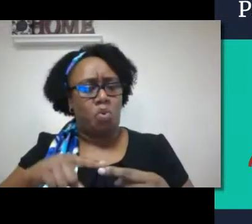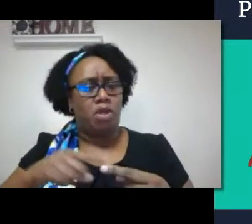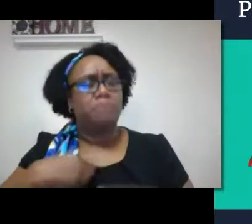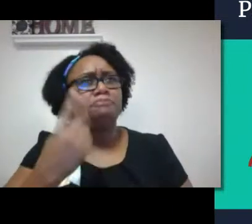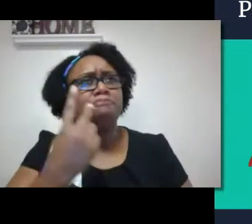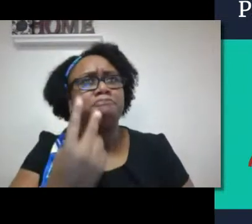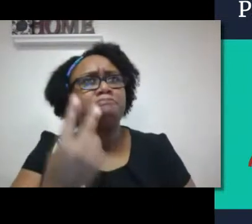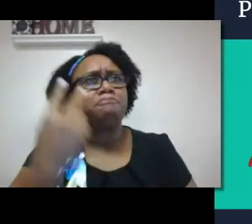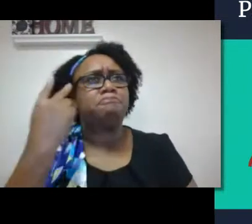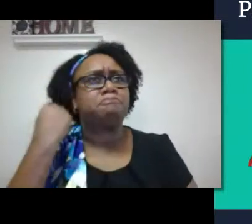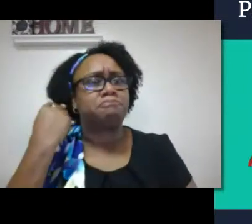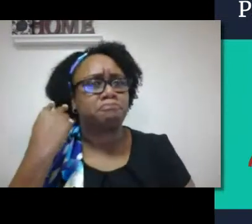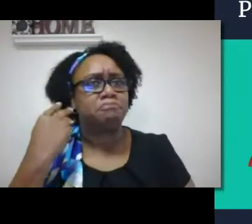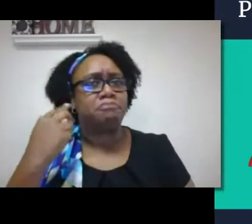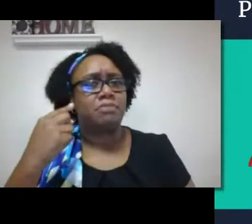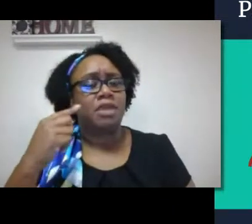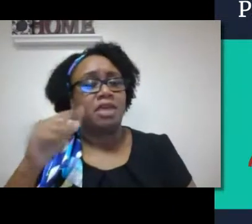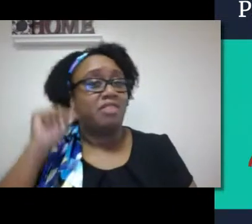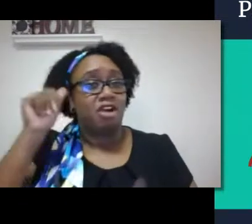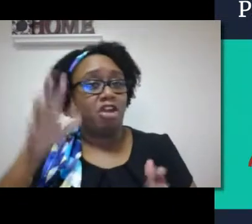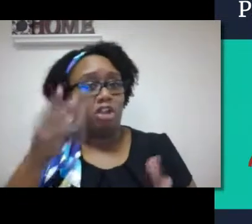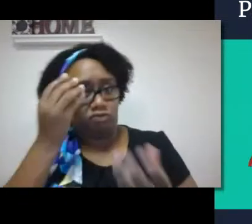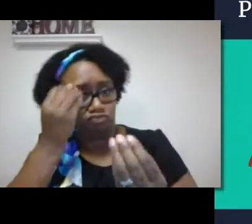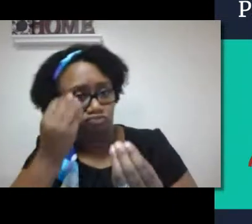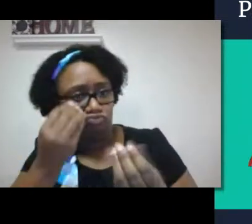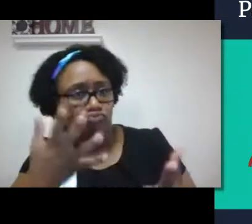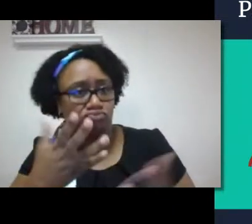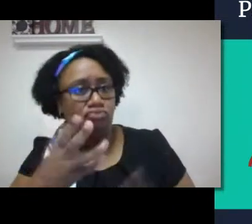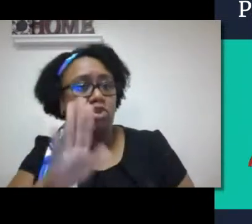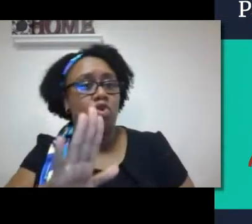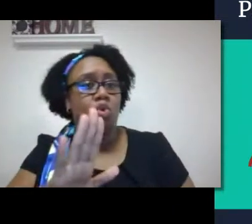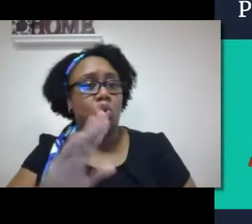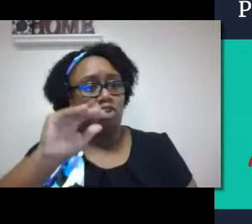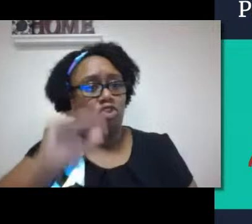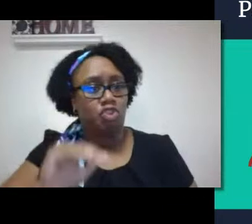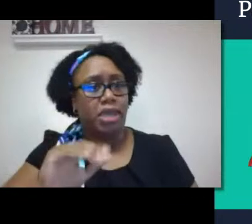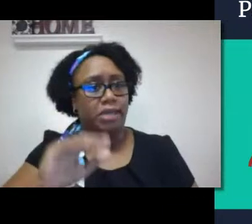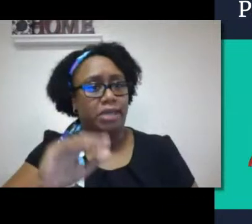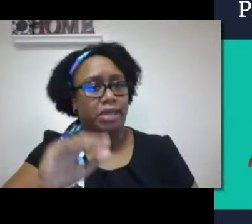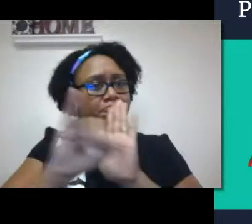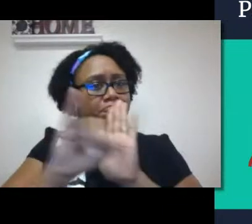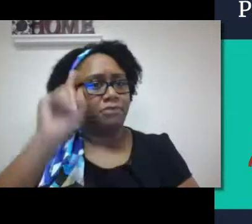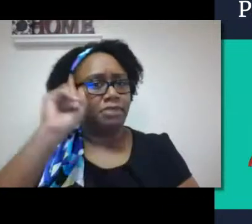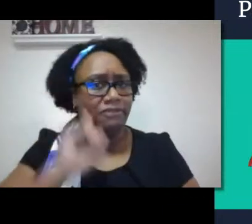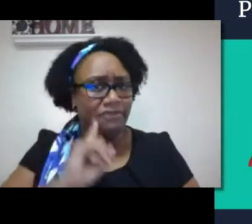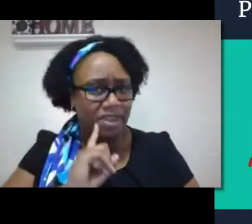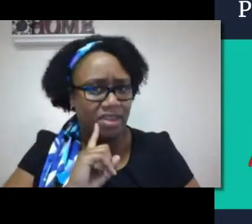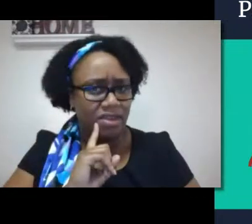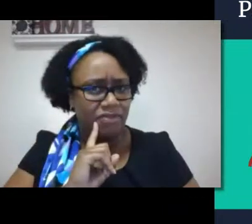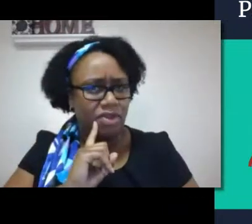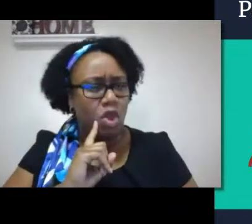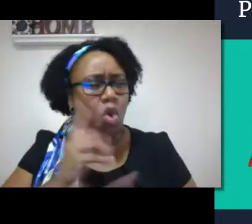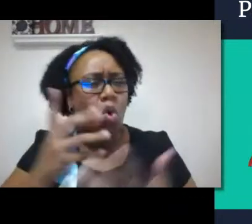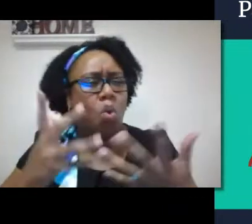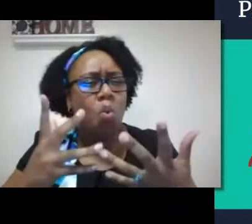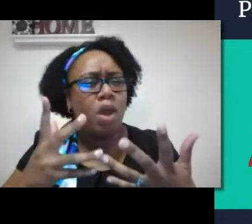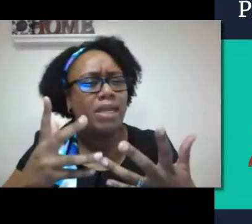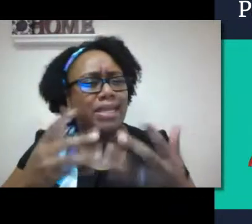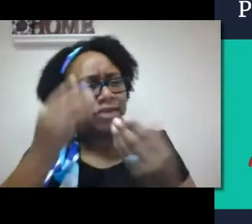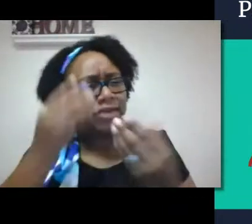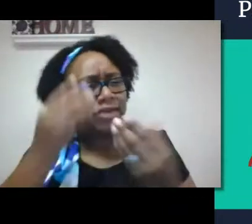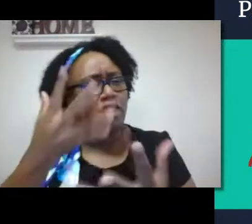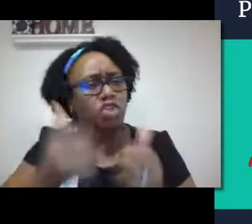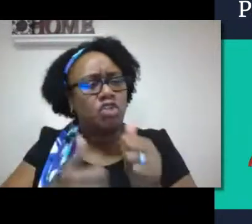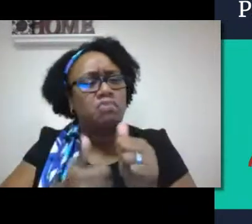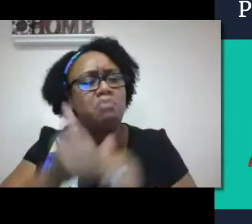So my question for parents is on the screen. And that question asks, when the